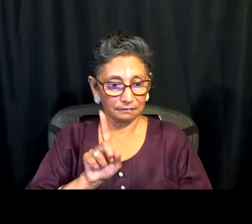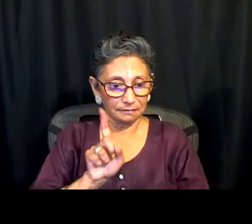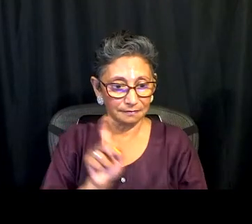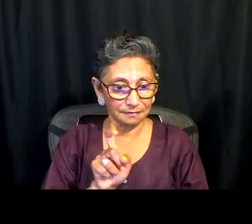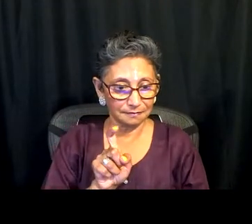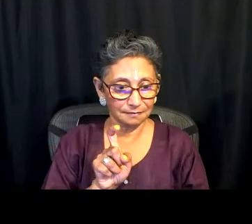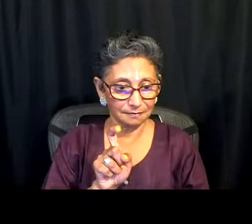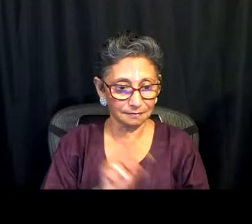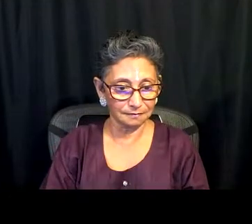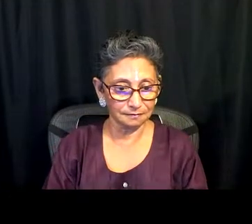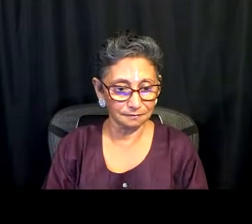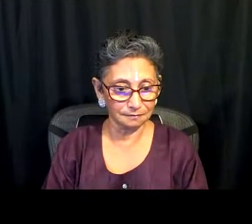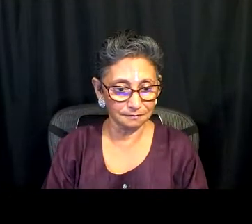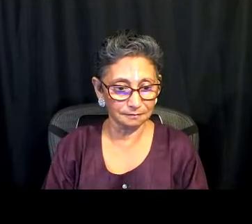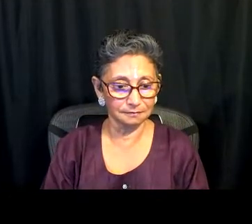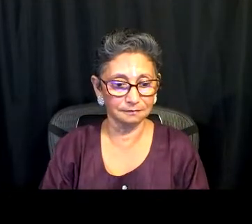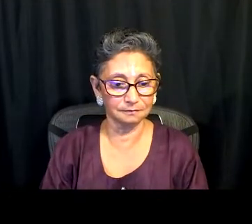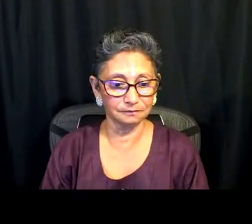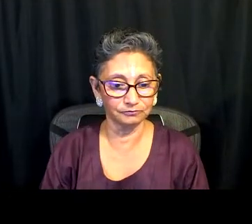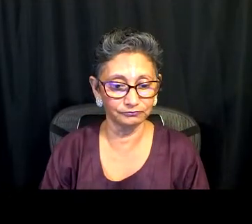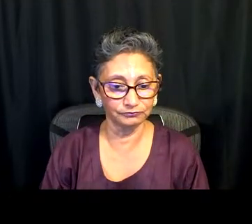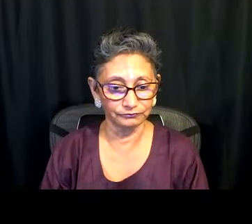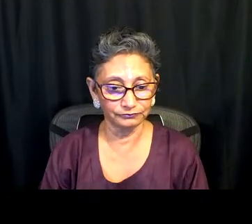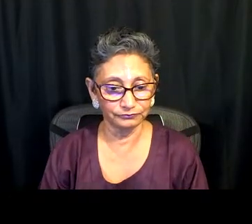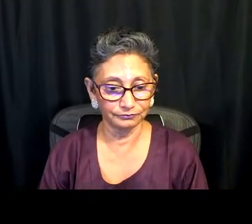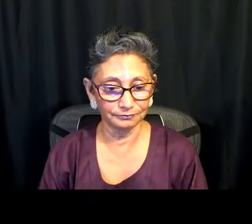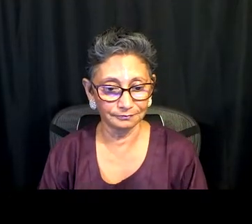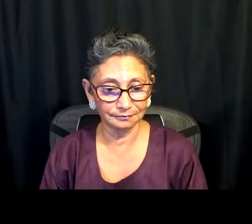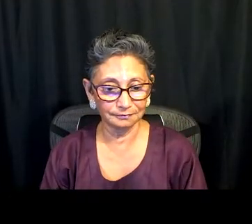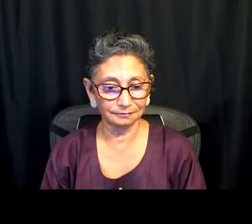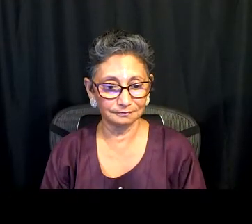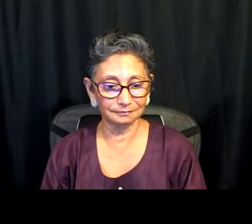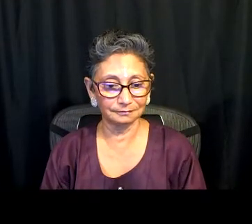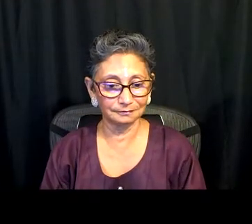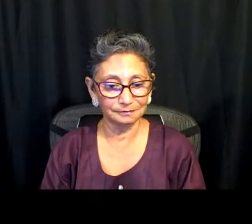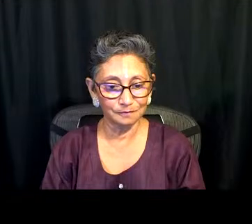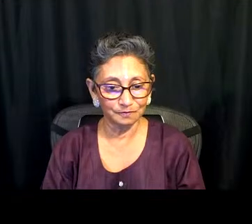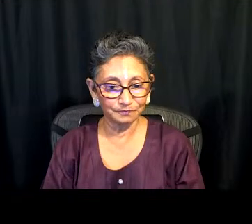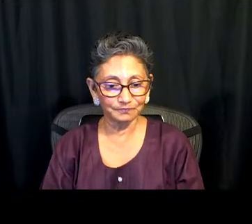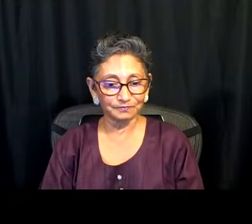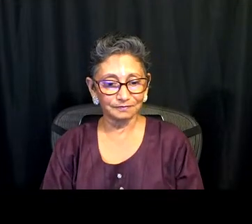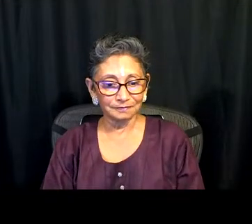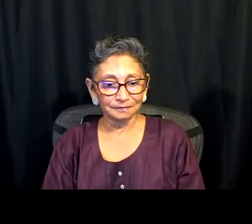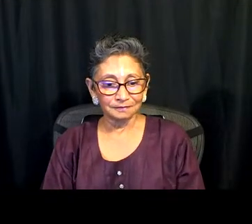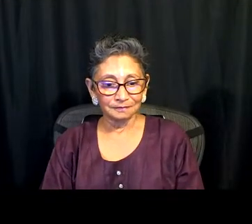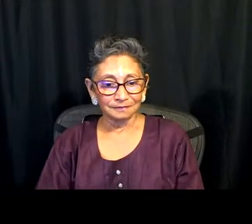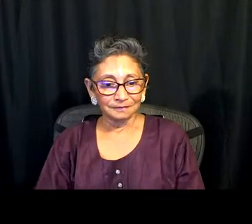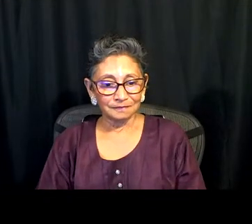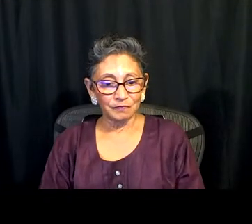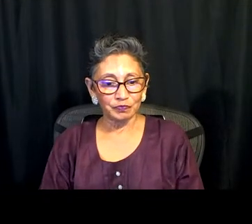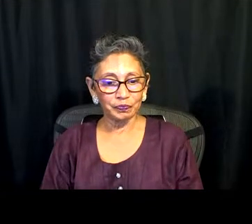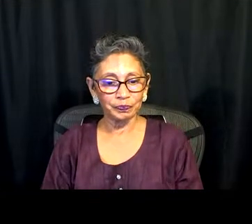in more audiologists like was there a higher demand for audiologists